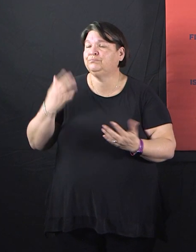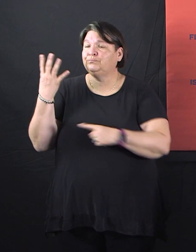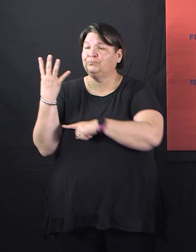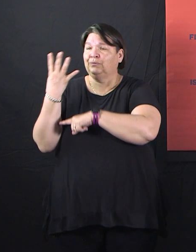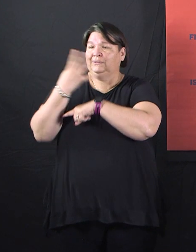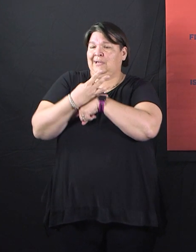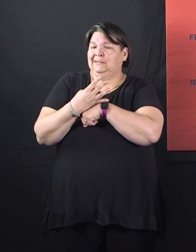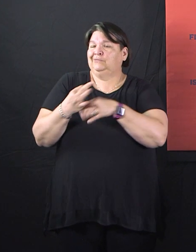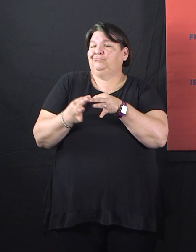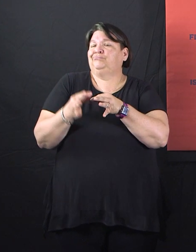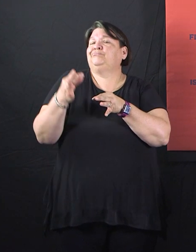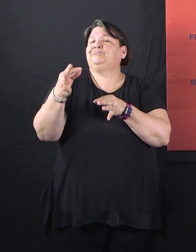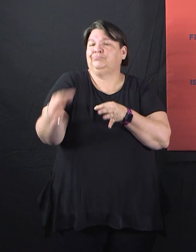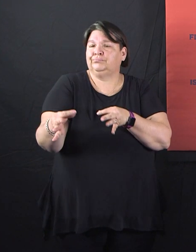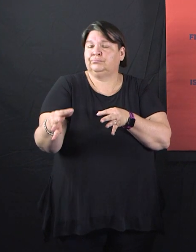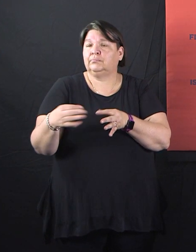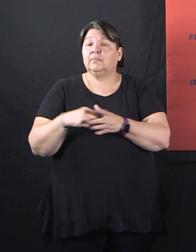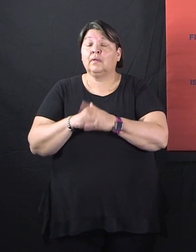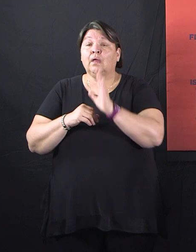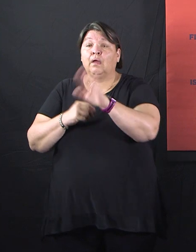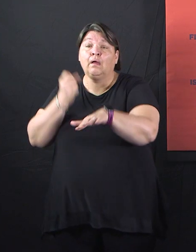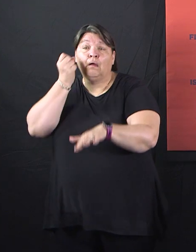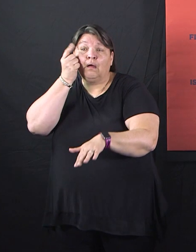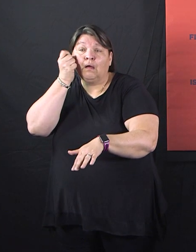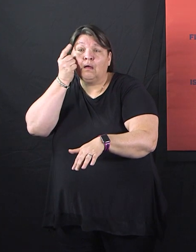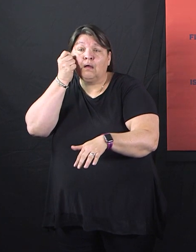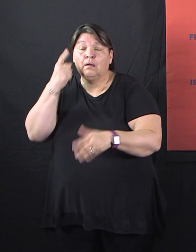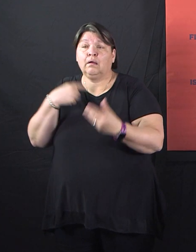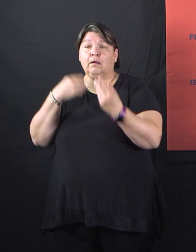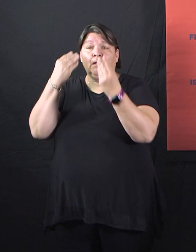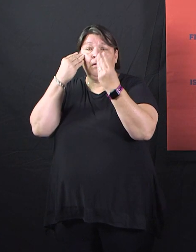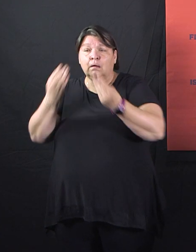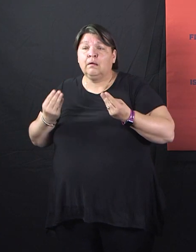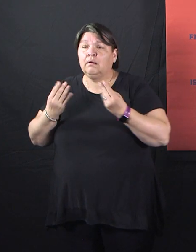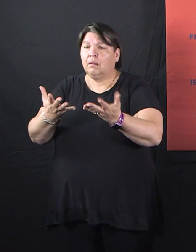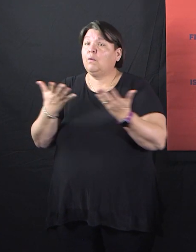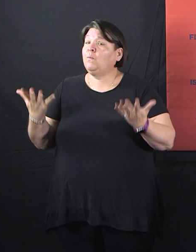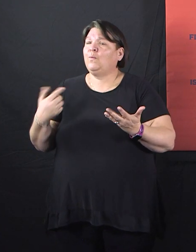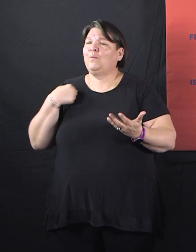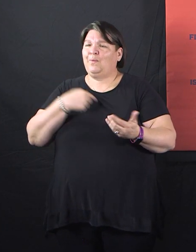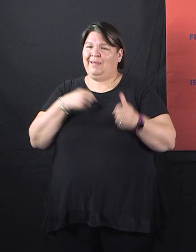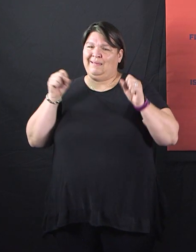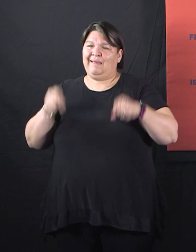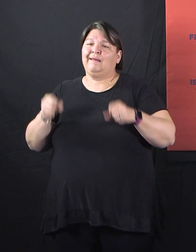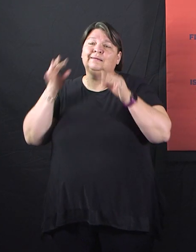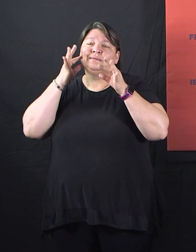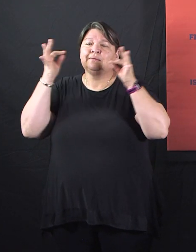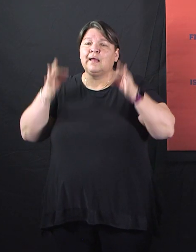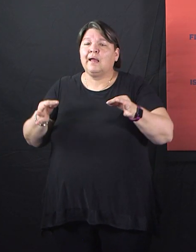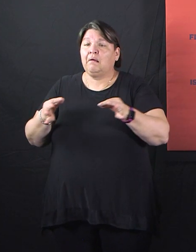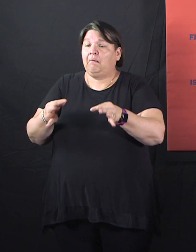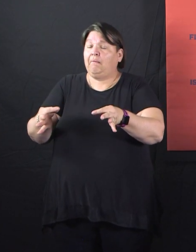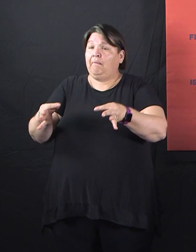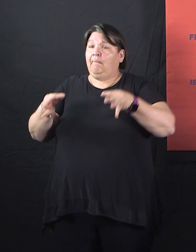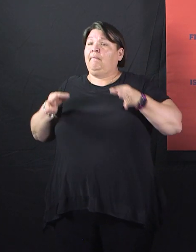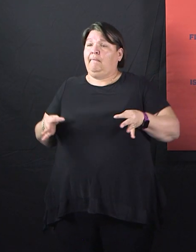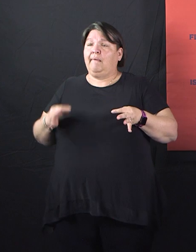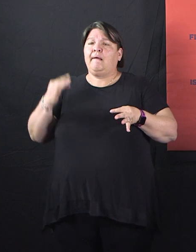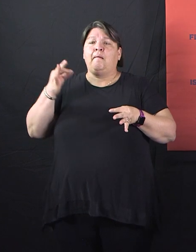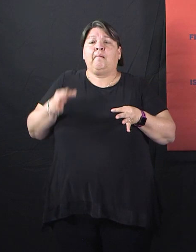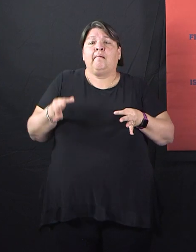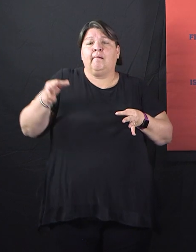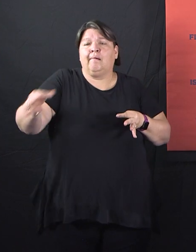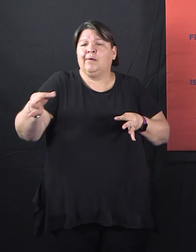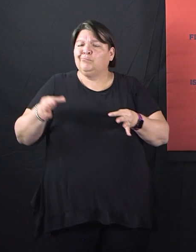know that the declaration can be shortened or could be extended by your council on an ed needs basis.